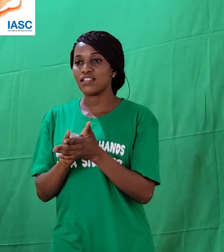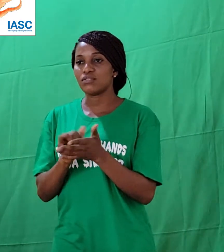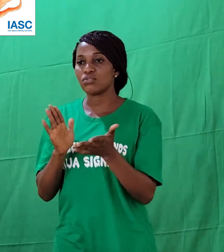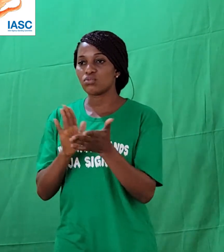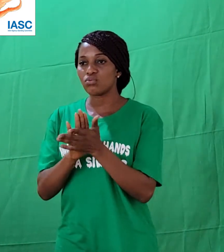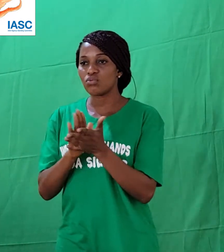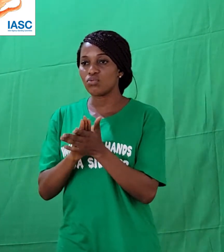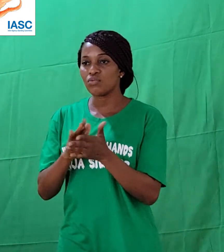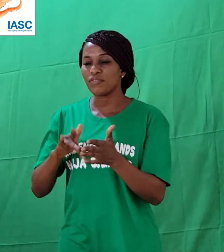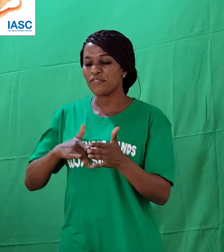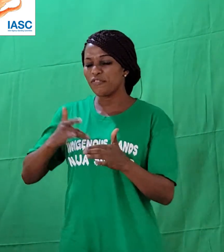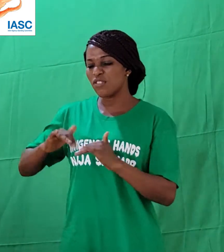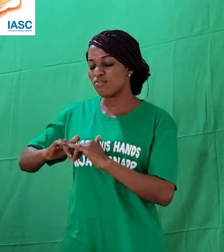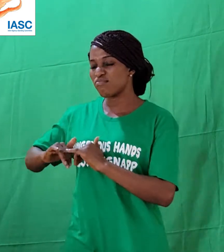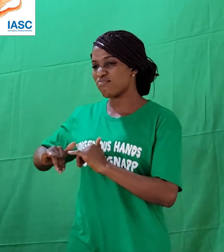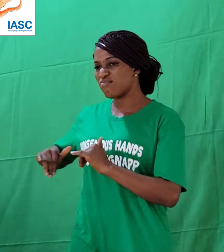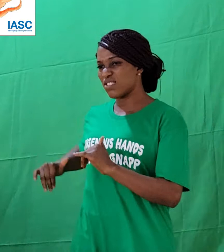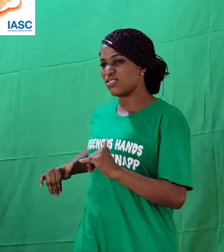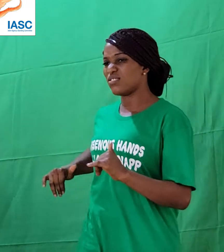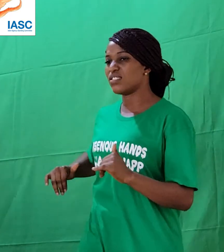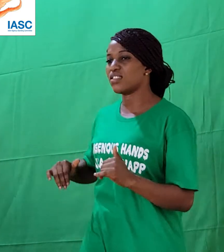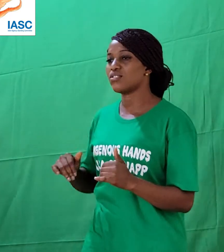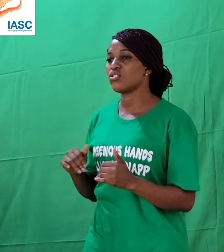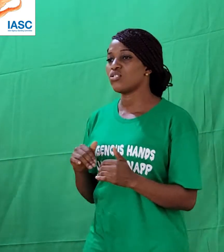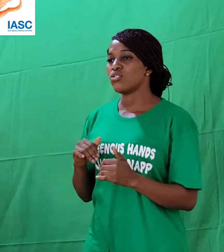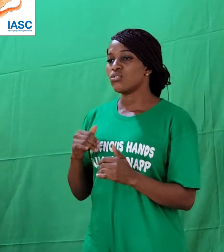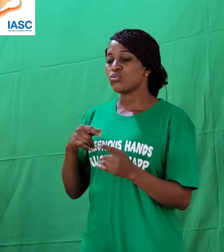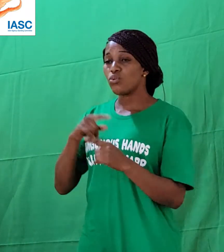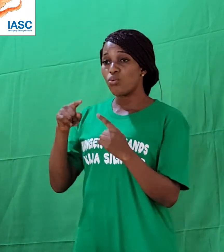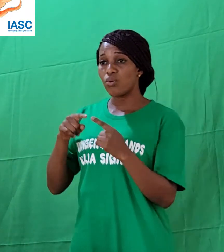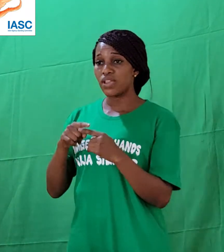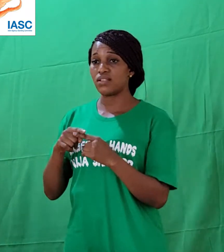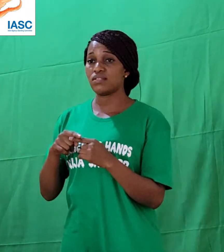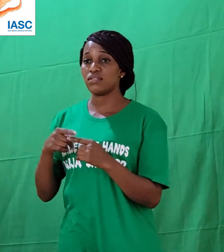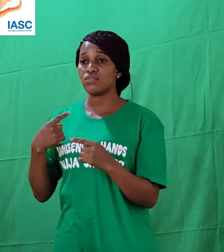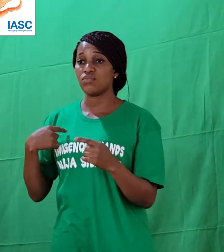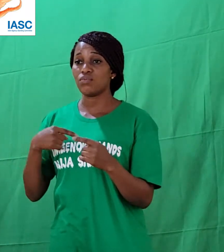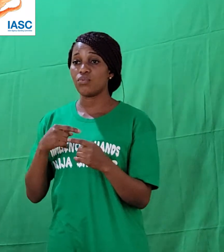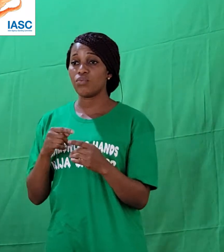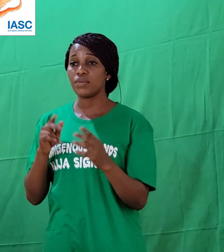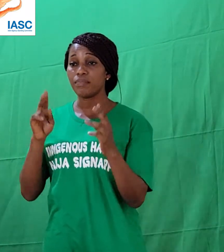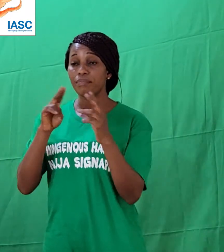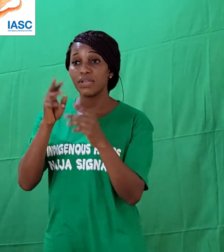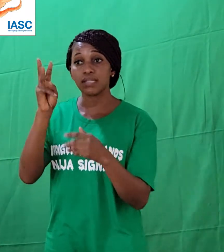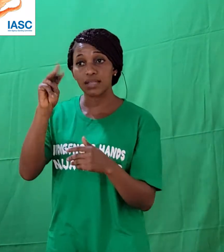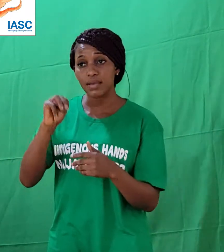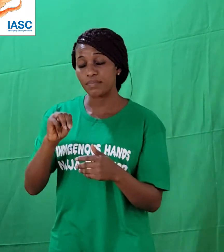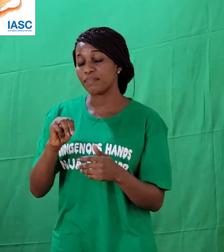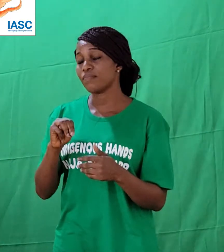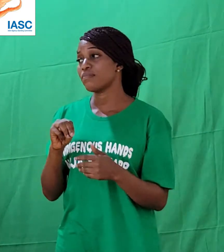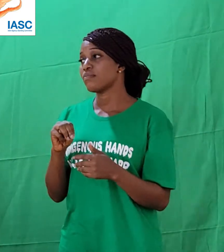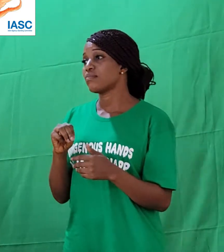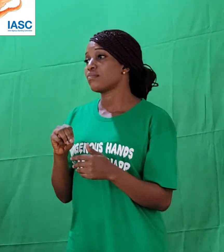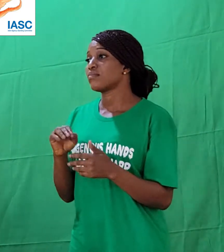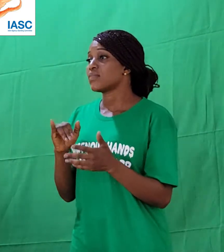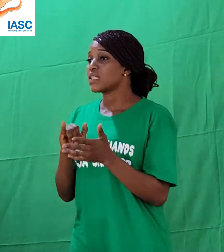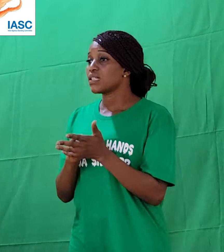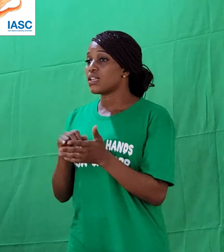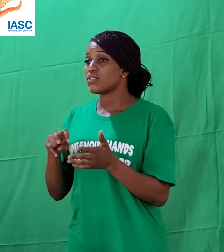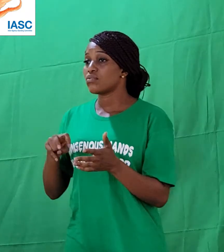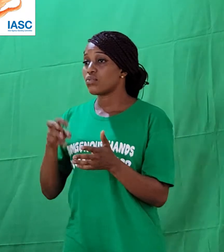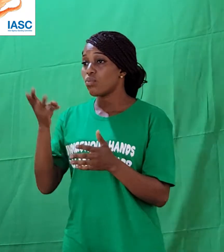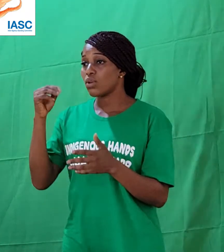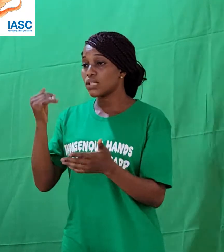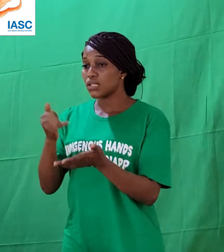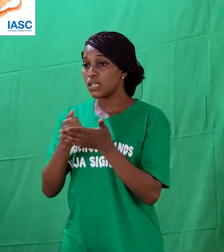When we met them, eventually that, that, that trip was taken by